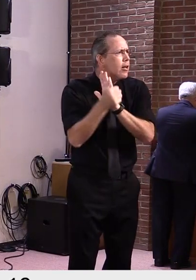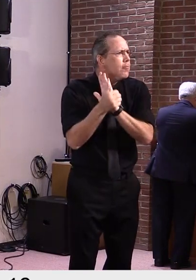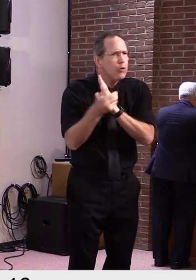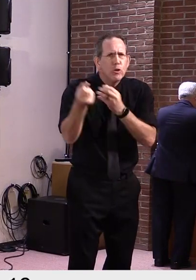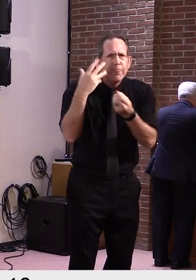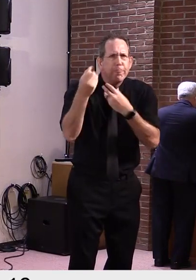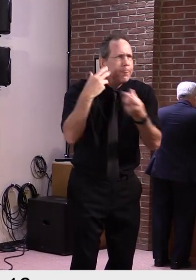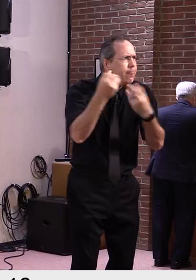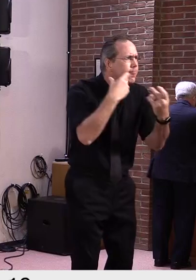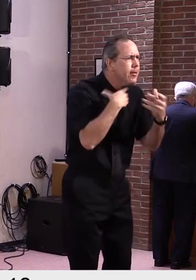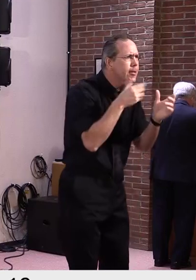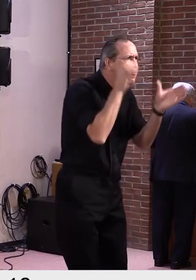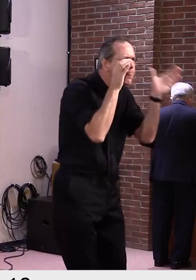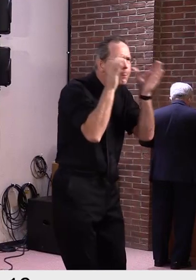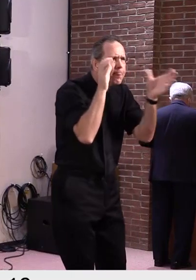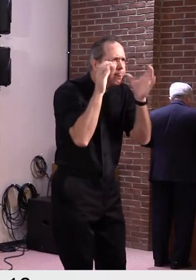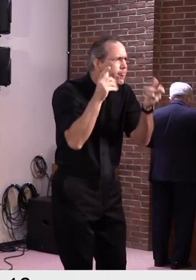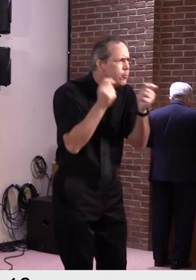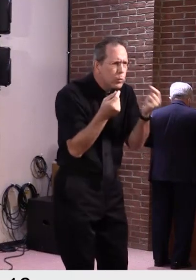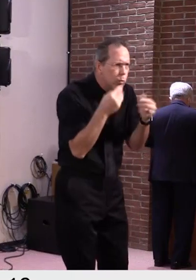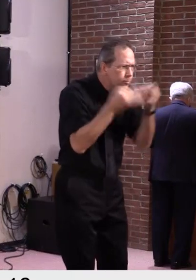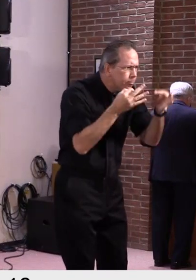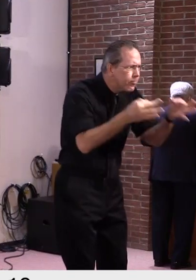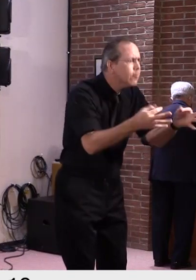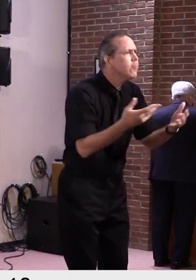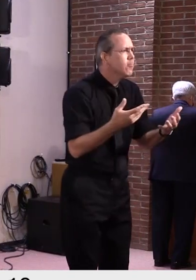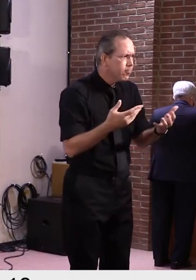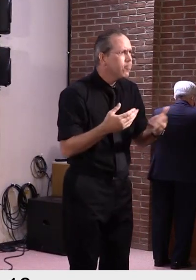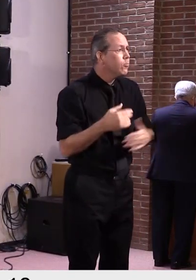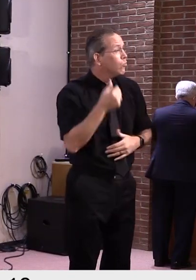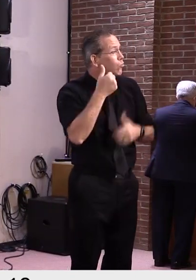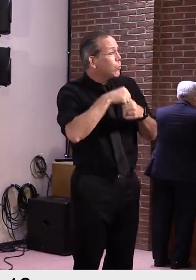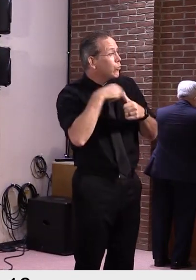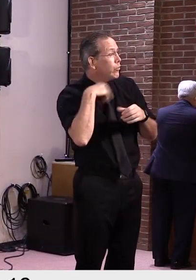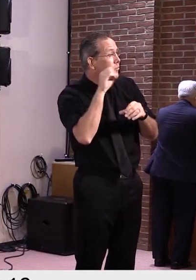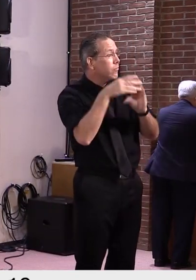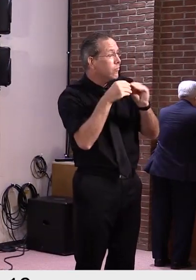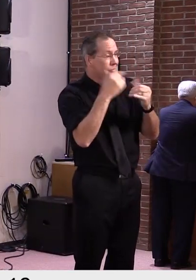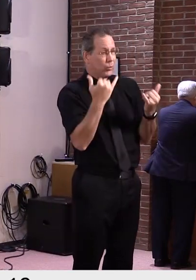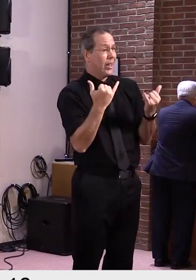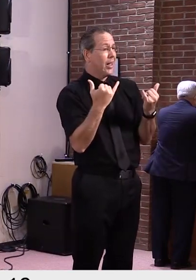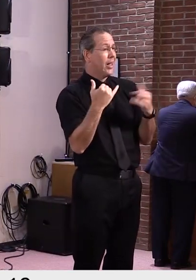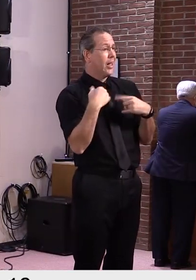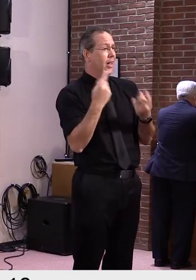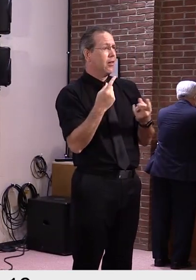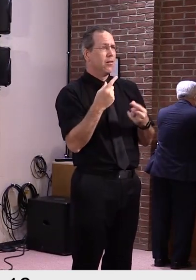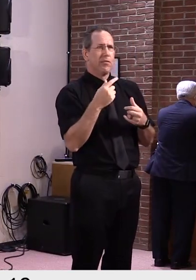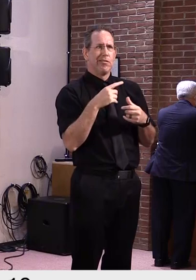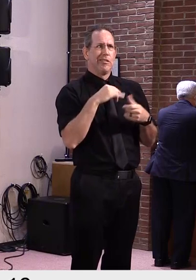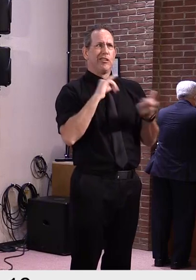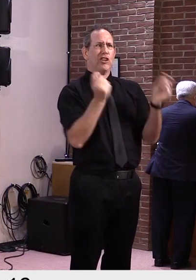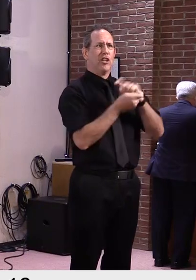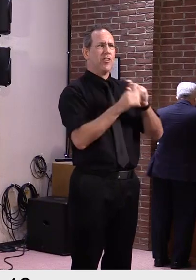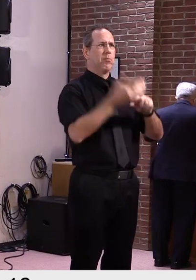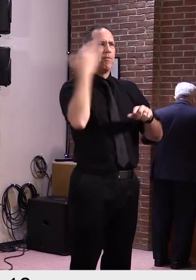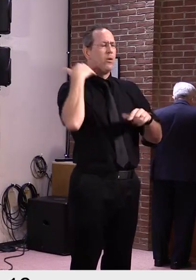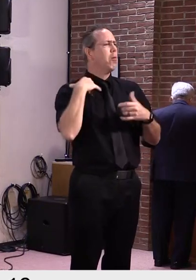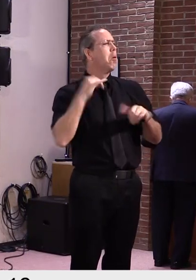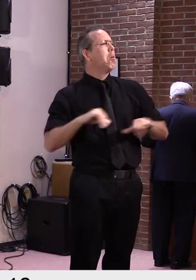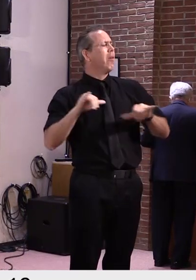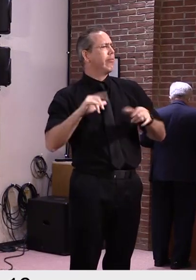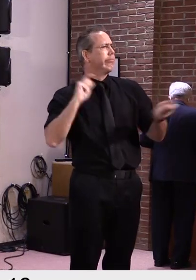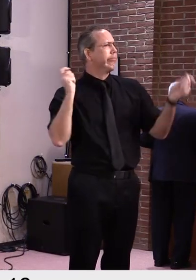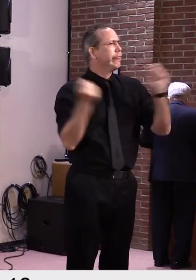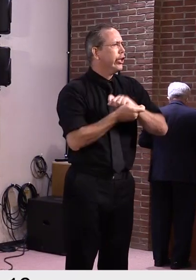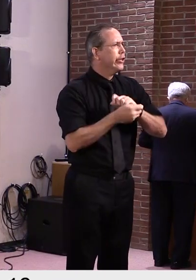for us to remember is that we're in a different place then than we are now. Today we have a lot more testing and contact